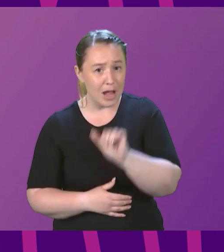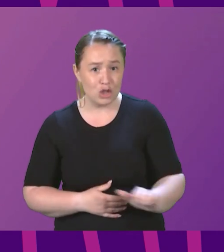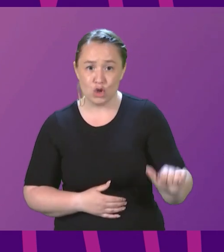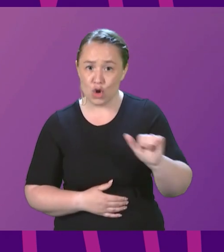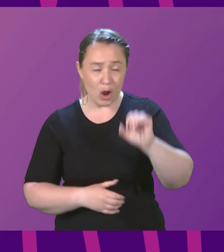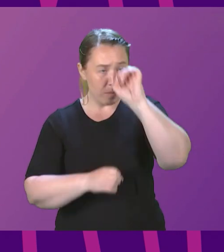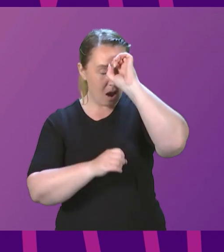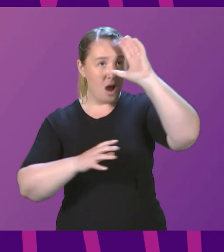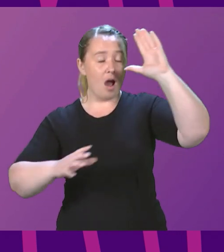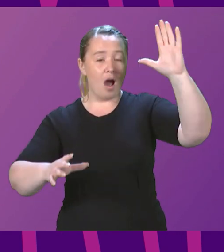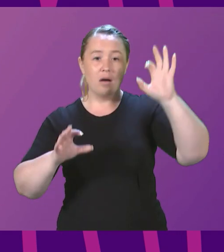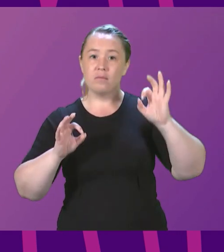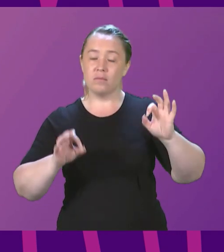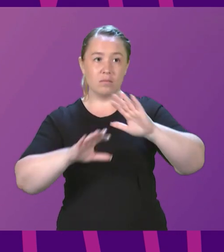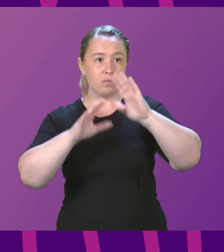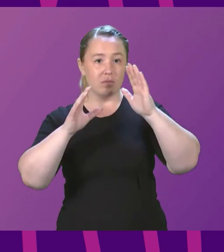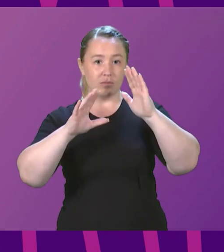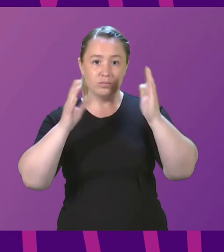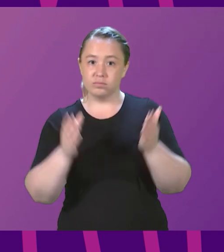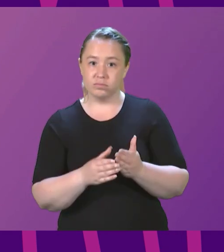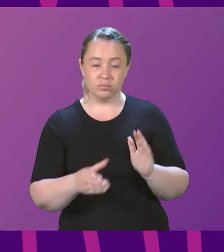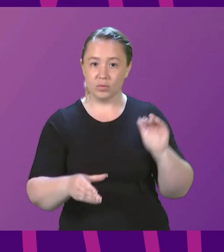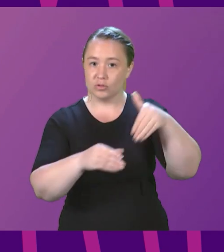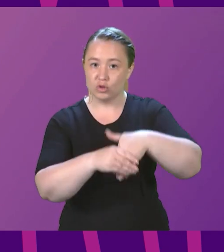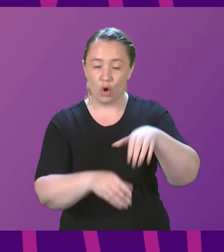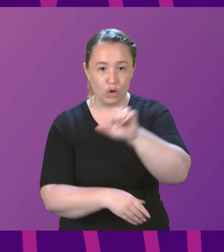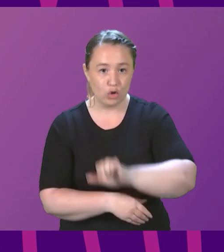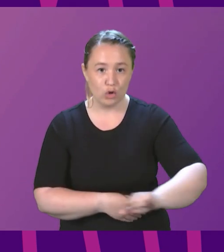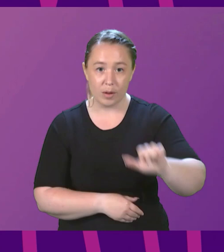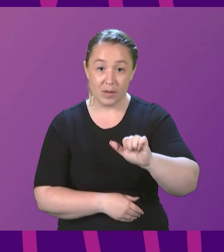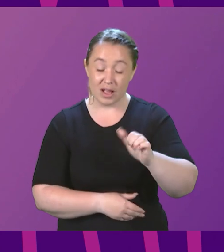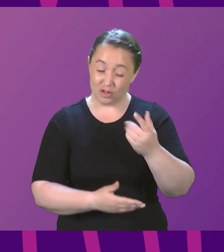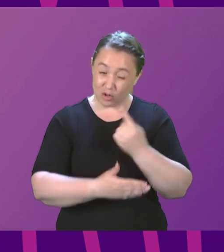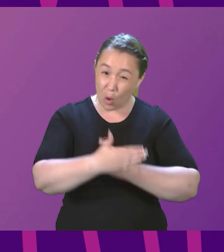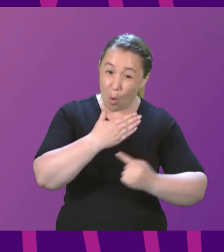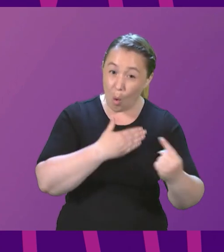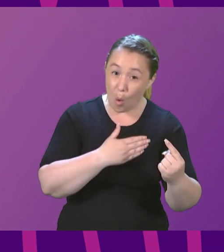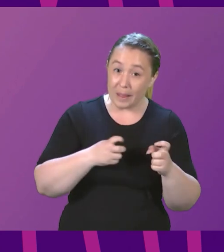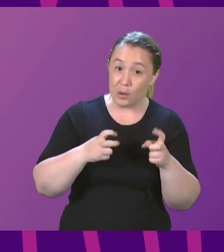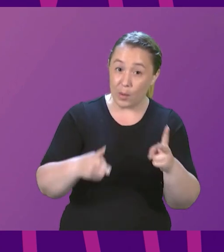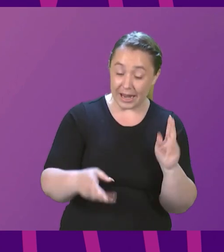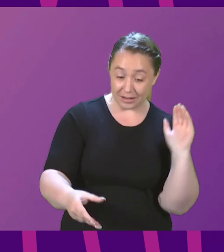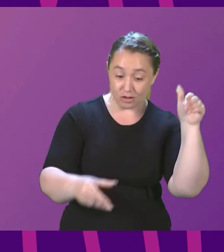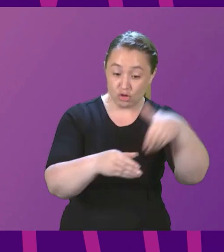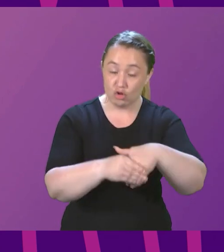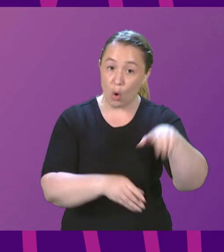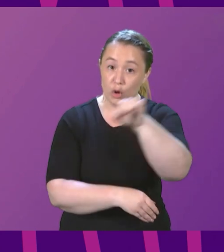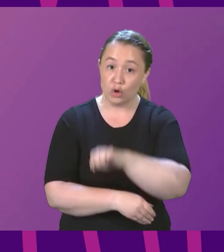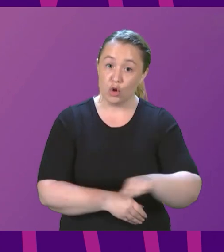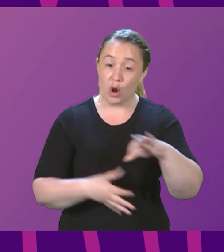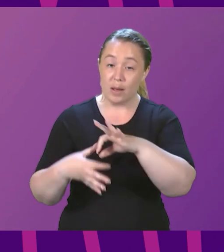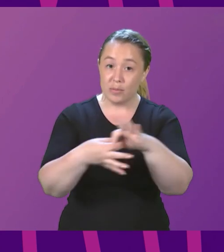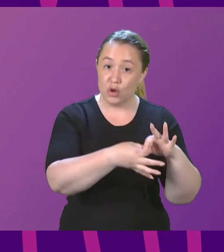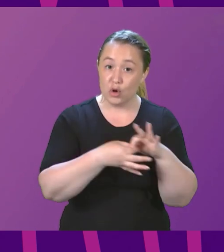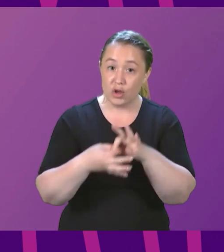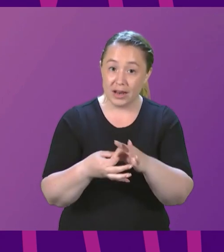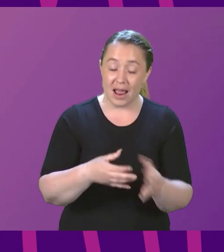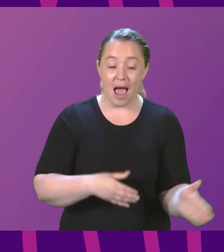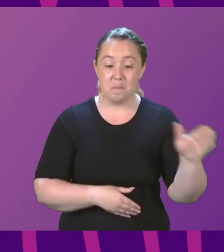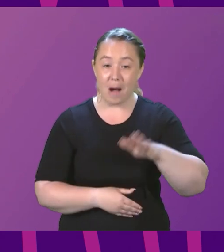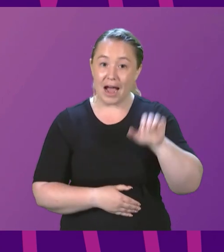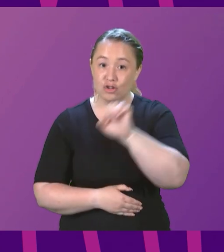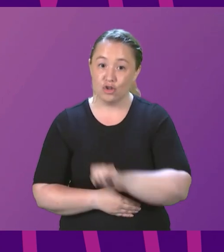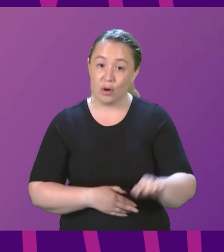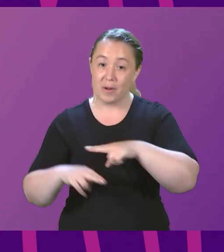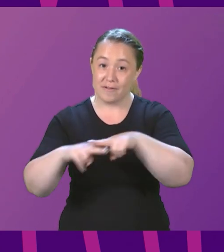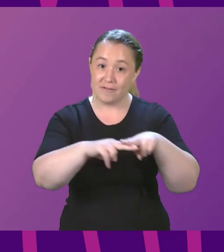ideal and aspiration. Now, the only route for Scotland back into the European Union and to the European family of nations is by